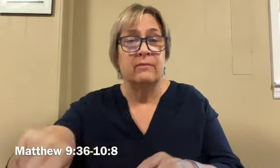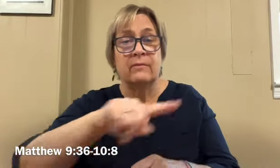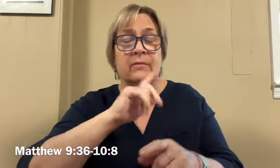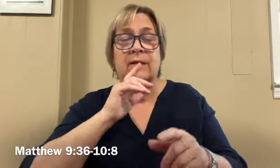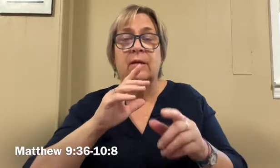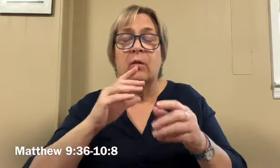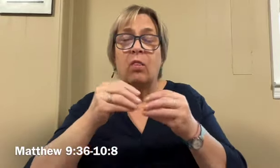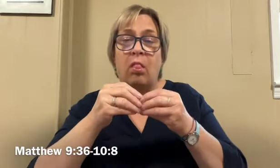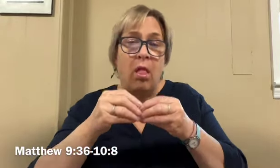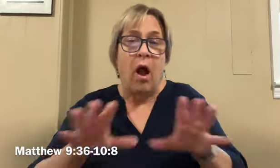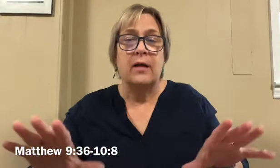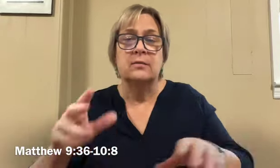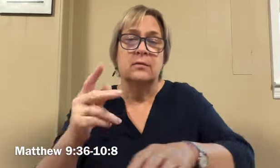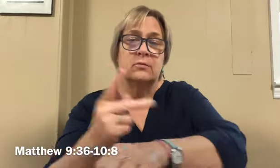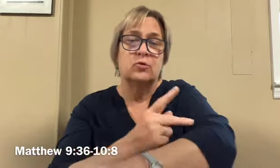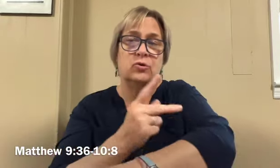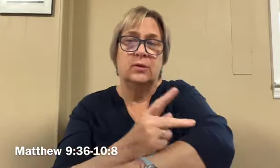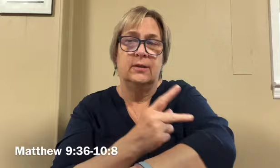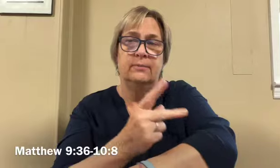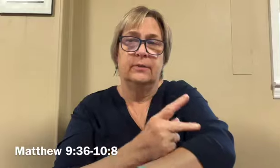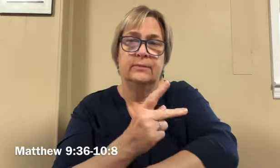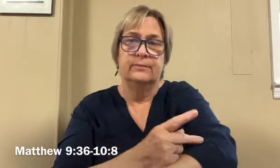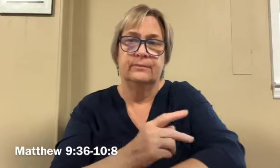As you go, make this proclamation.